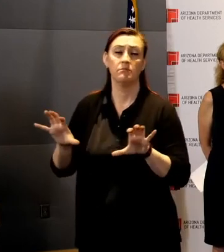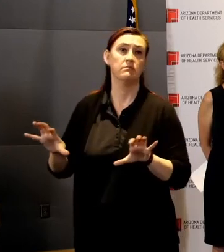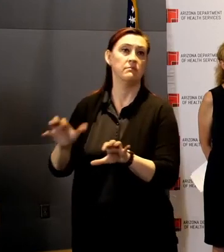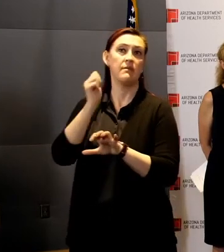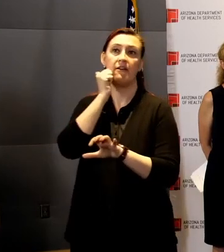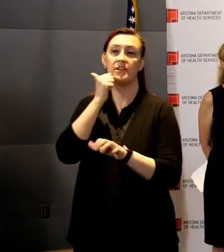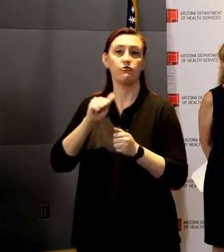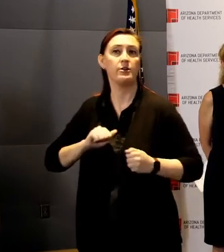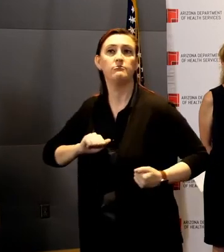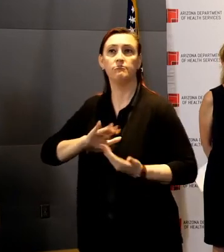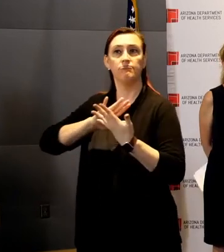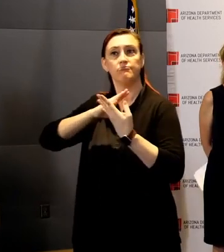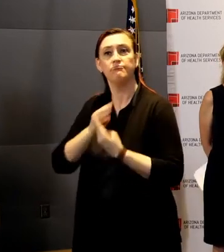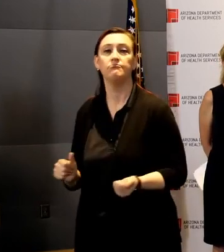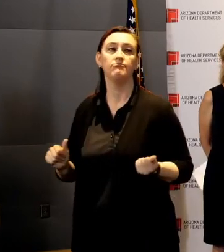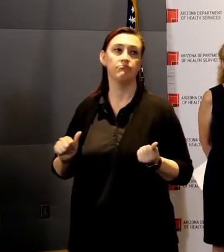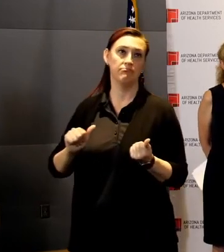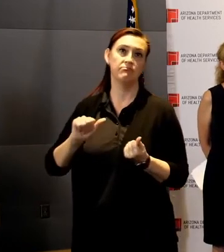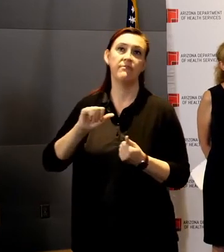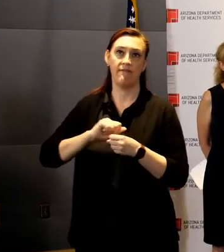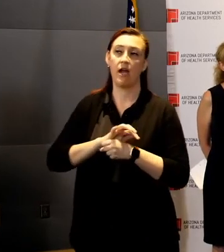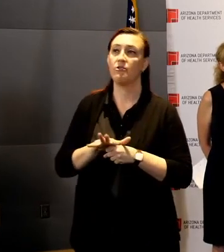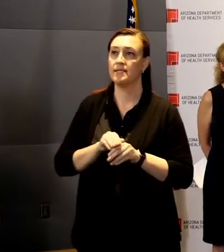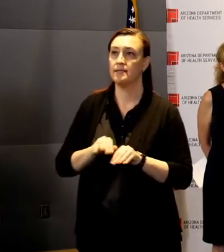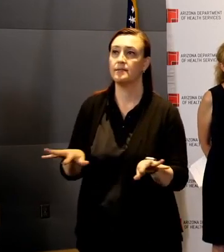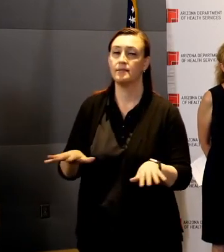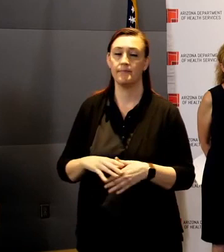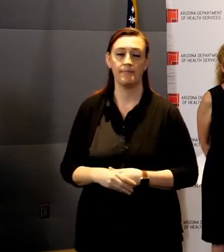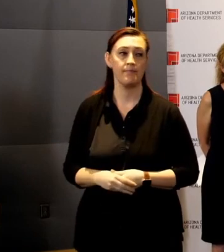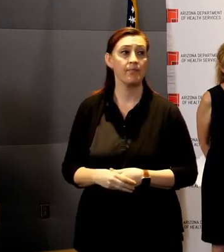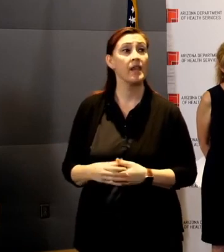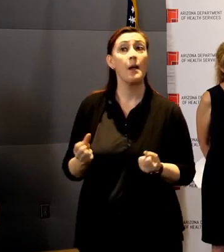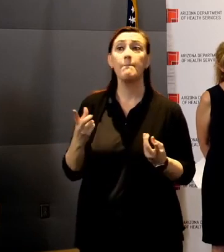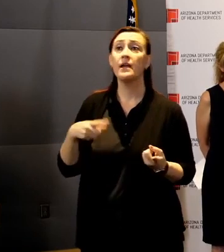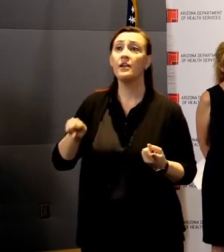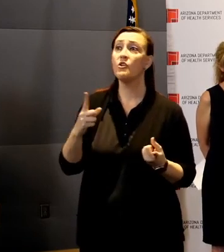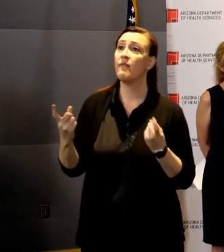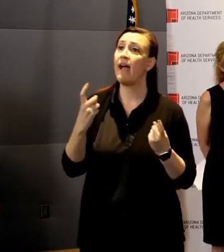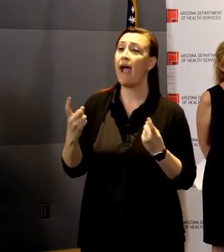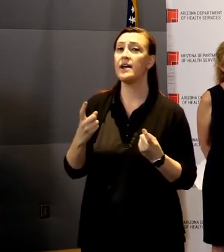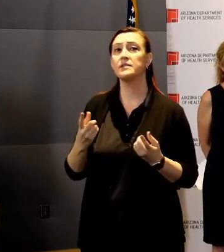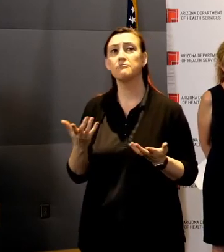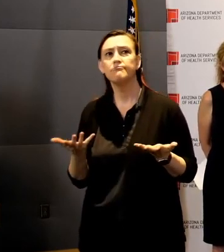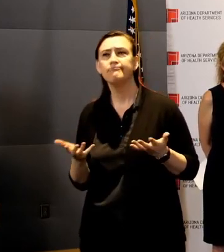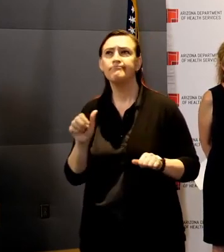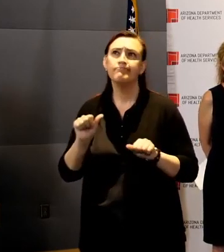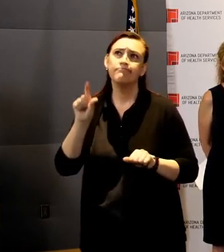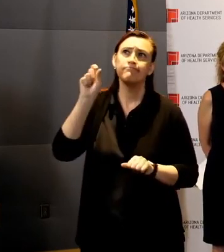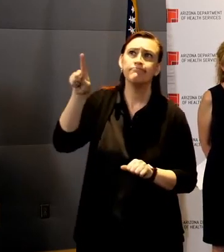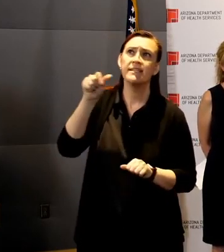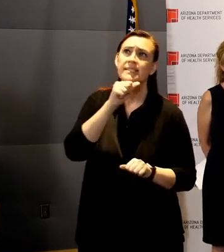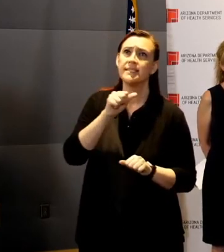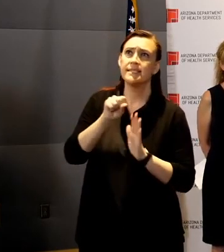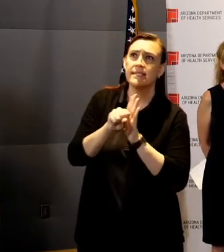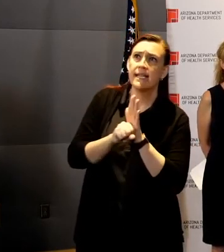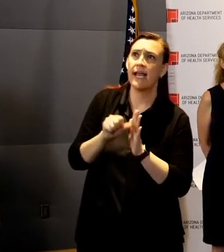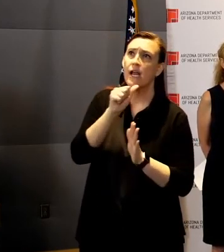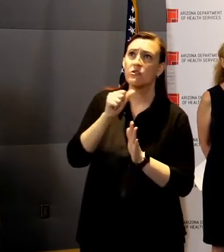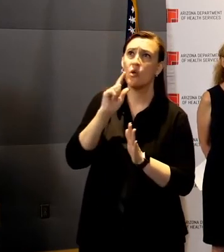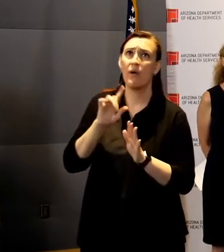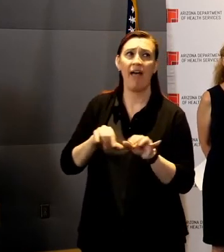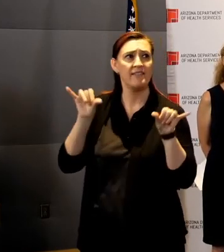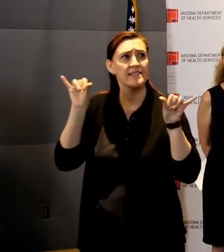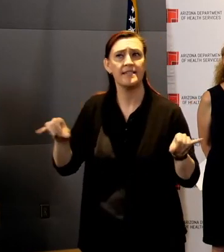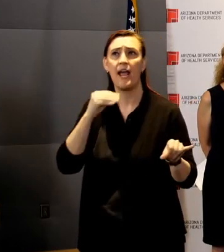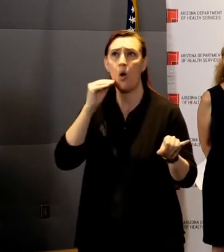combat COVID-19. Many of you have asked if or when the state will move towards a stay